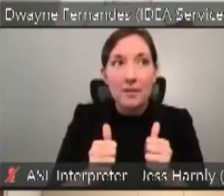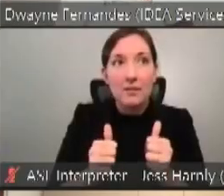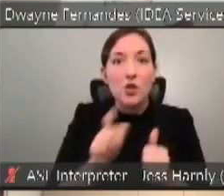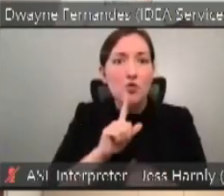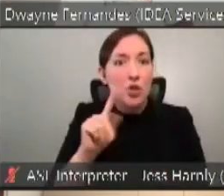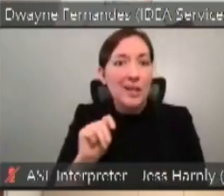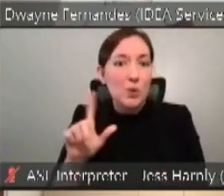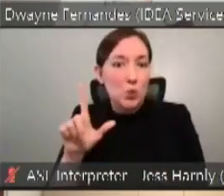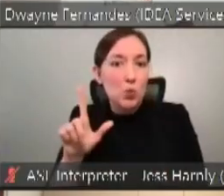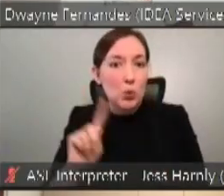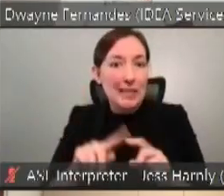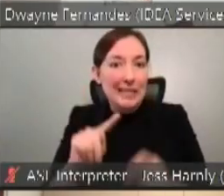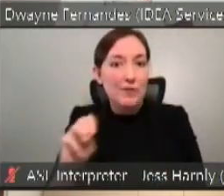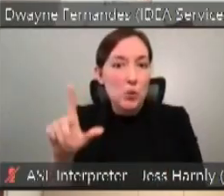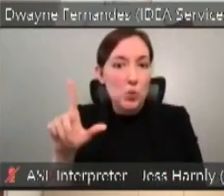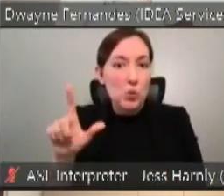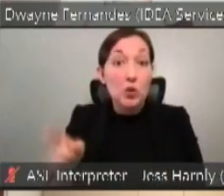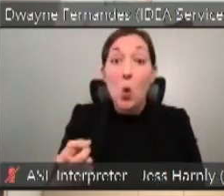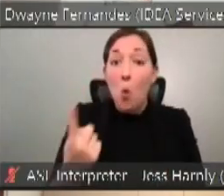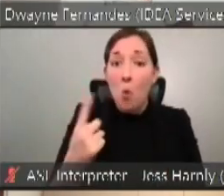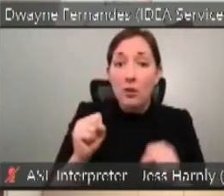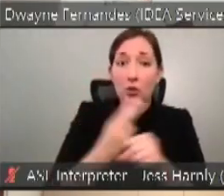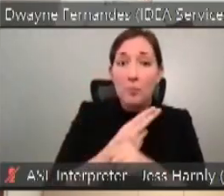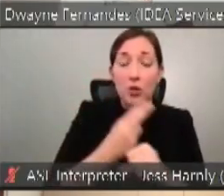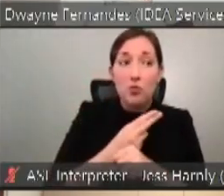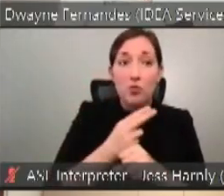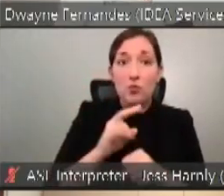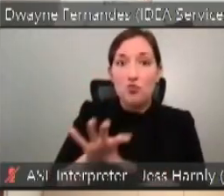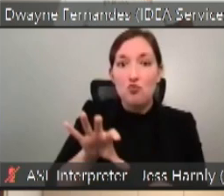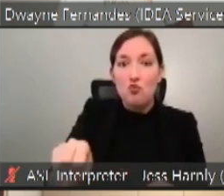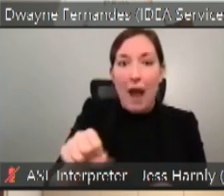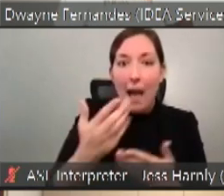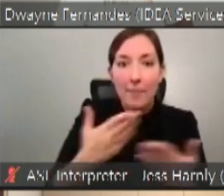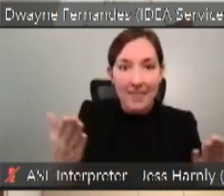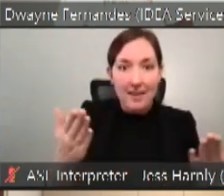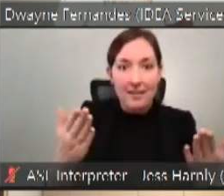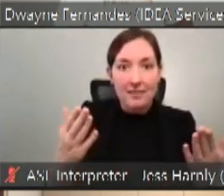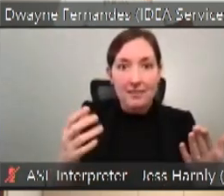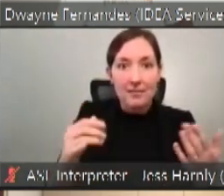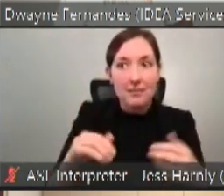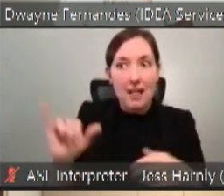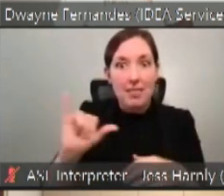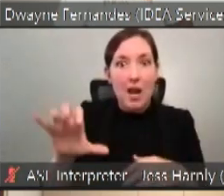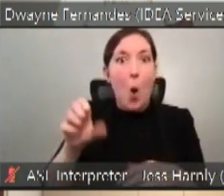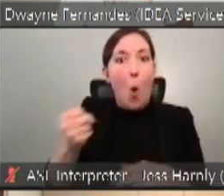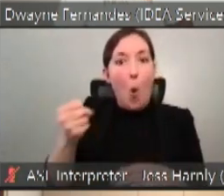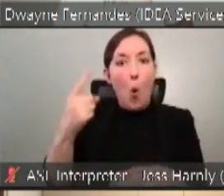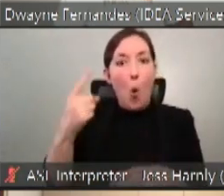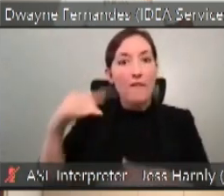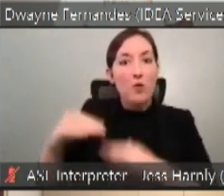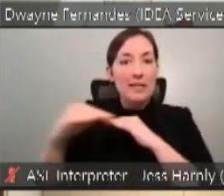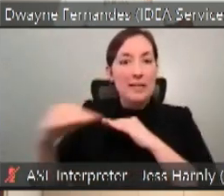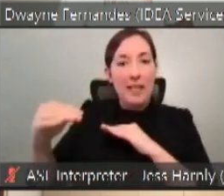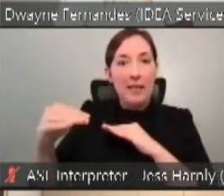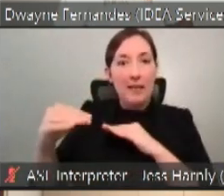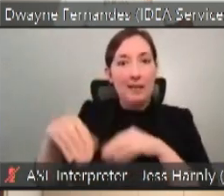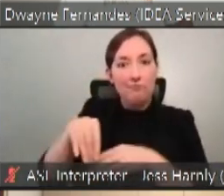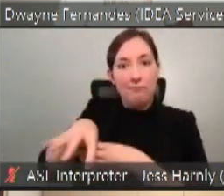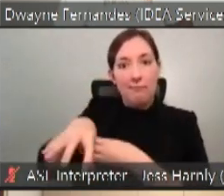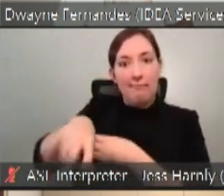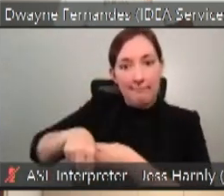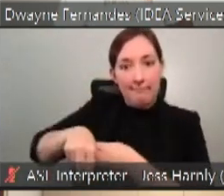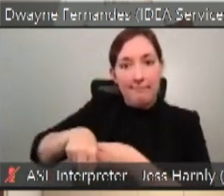there's one that could be used to grab onto things to act as a hold for stability and things like that. It's mechanically driven.